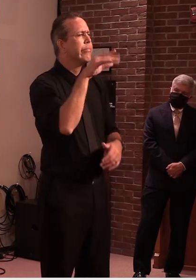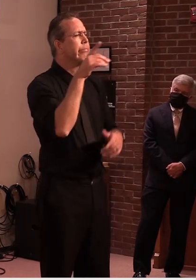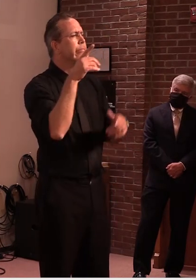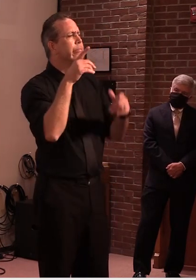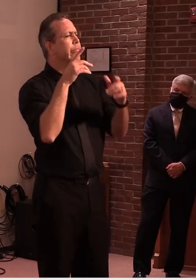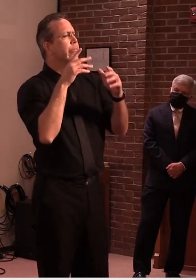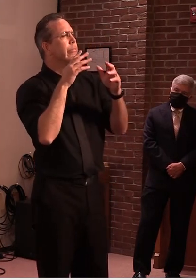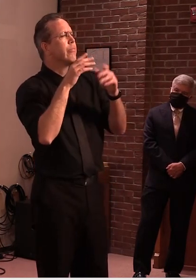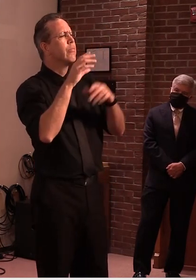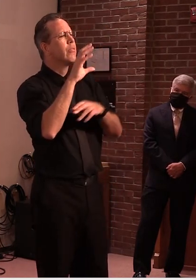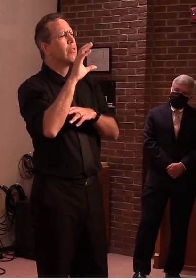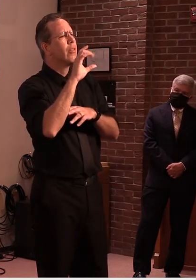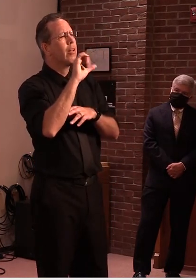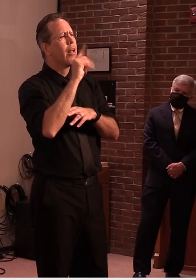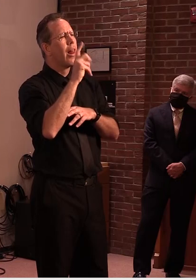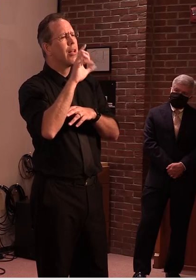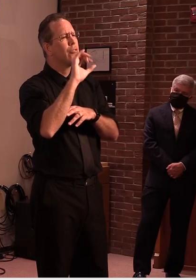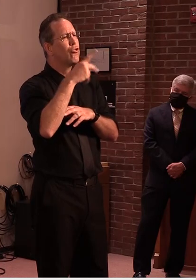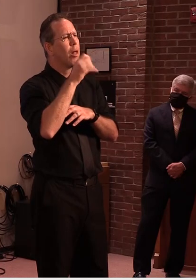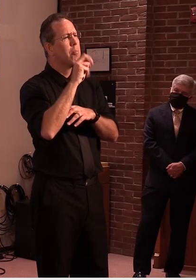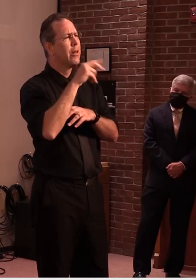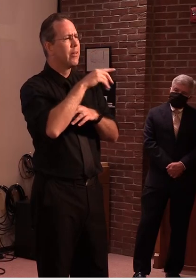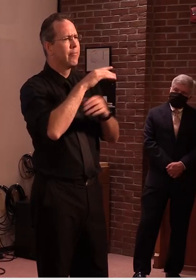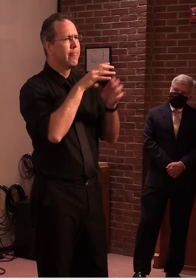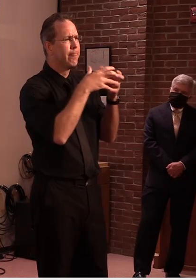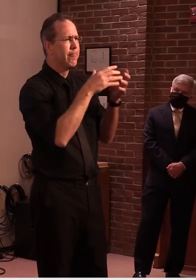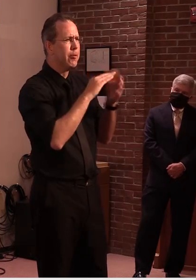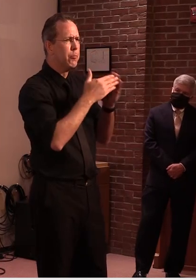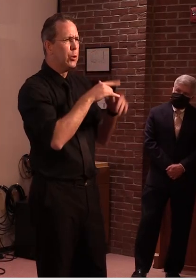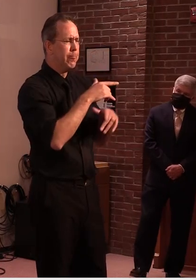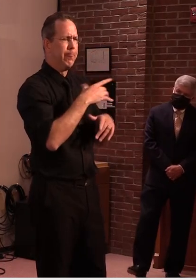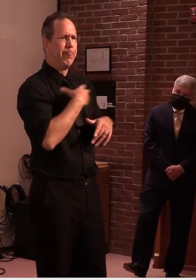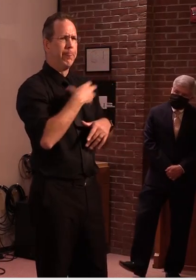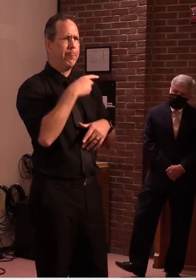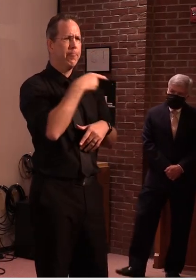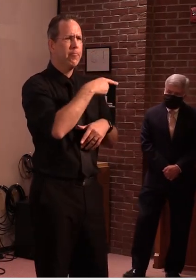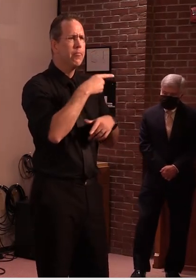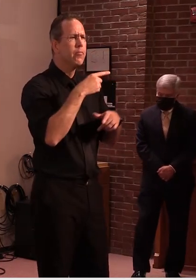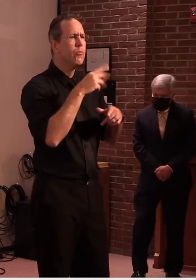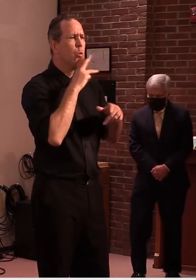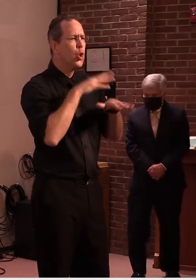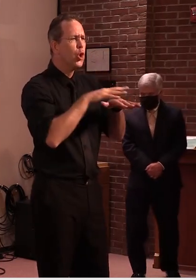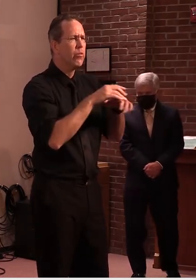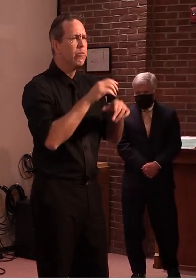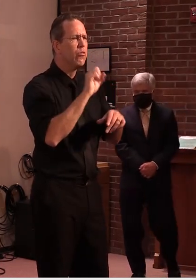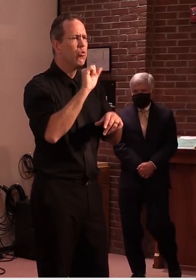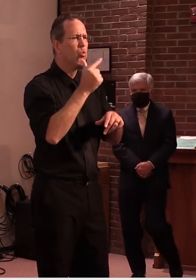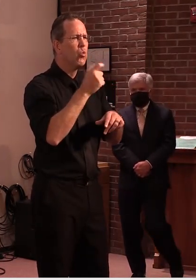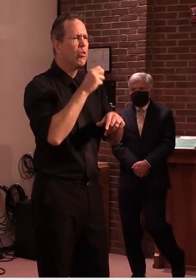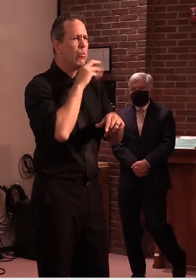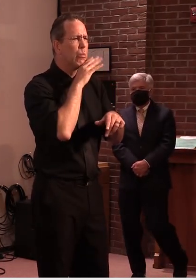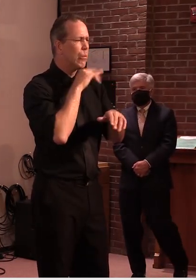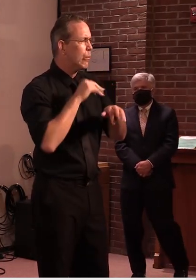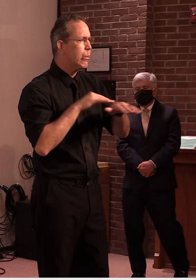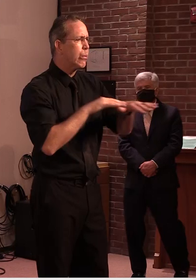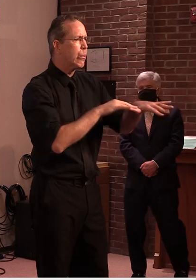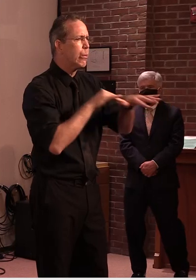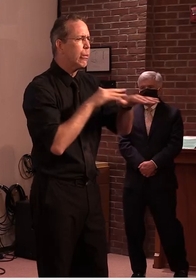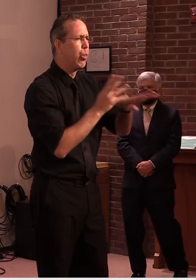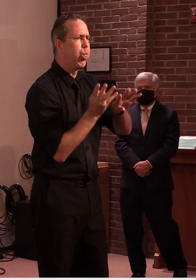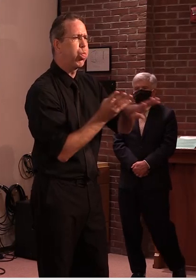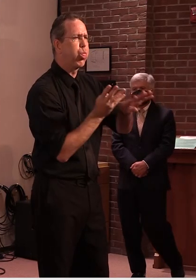the some of the things the approaches we've been taking over the last 20 years uh is uh trying to reduce